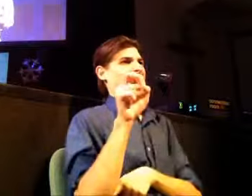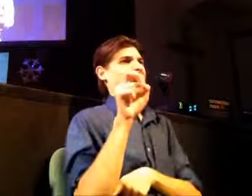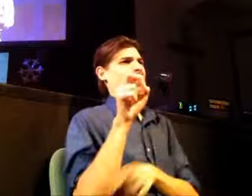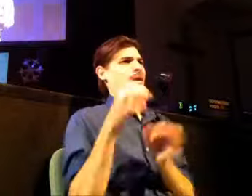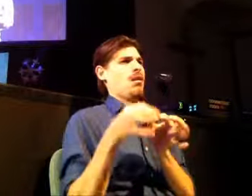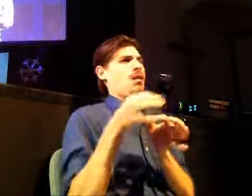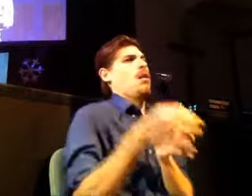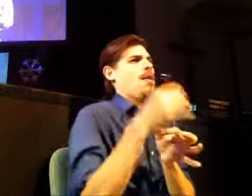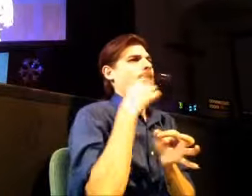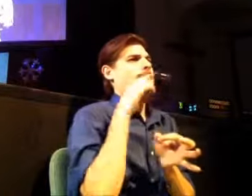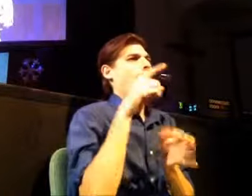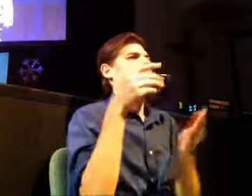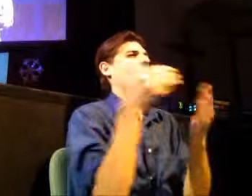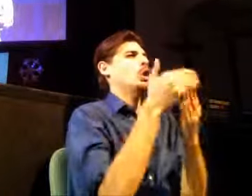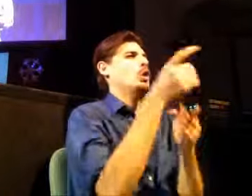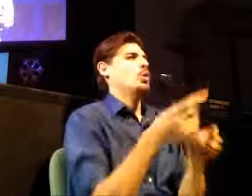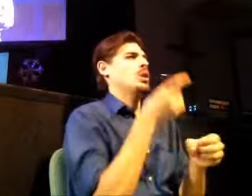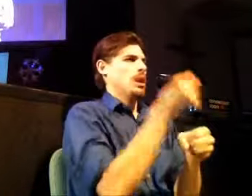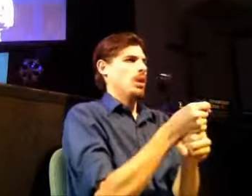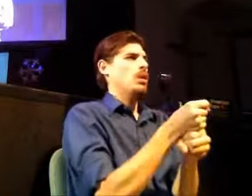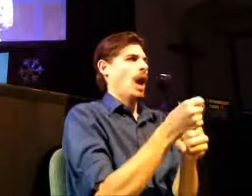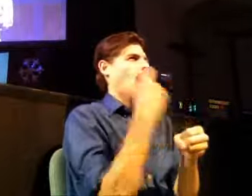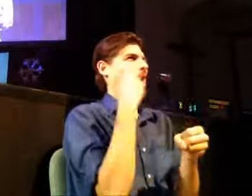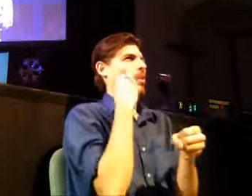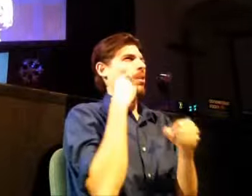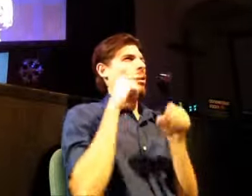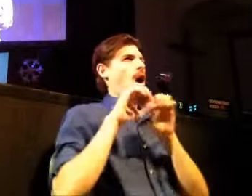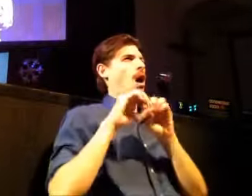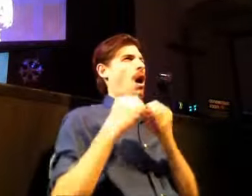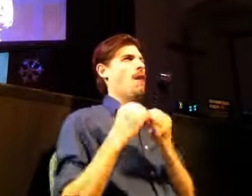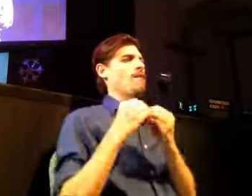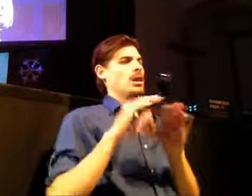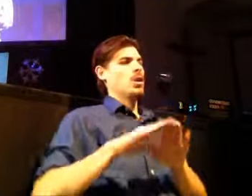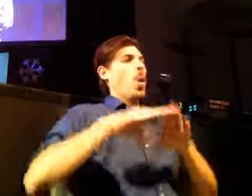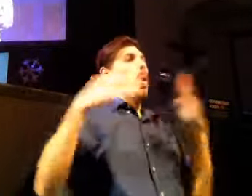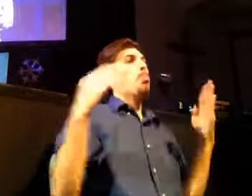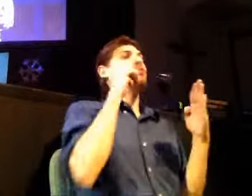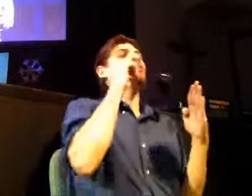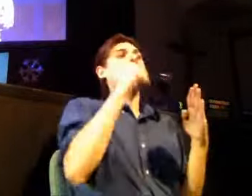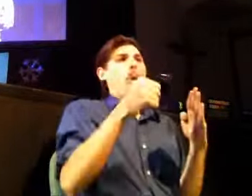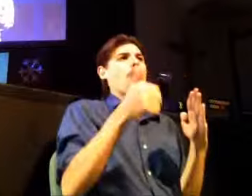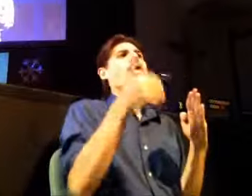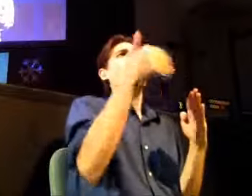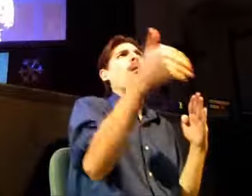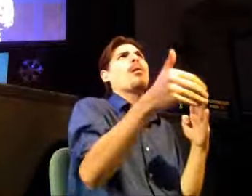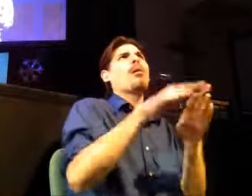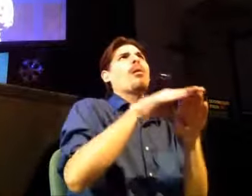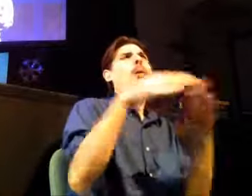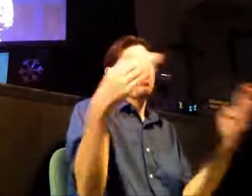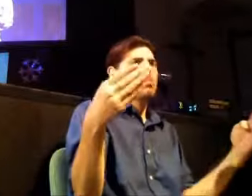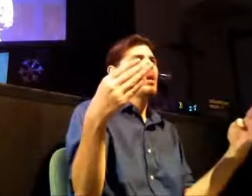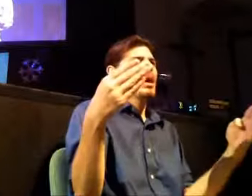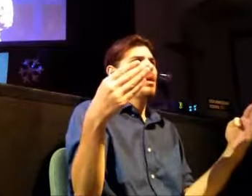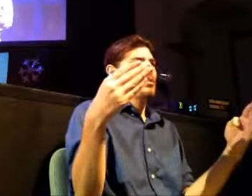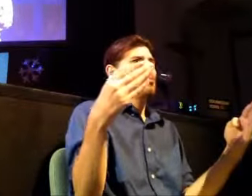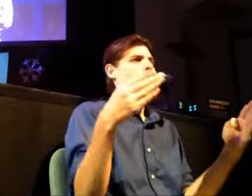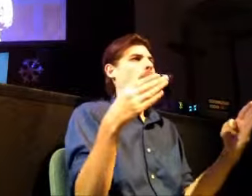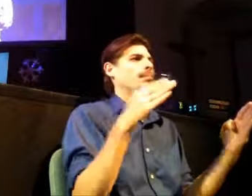our offices should be open tomorrow the next day but just maybe call ahead just to make sure that we're going to be there will be someone there that can